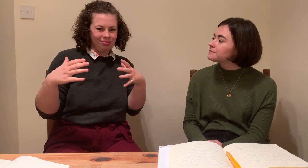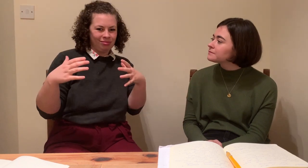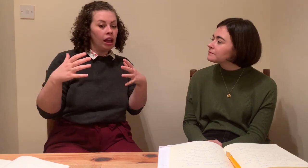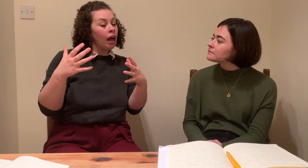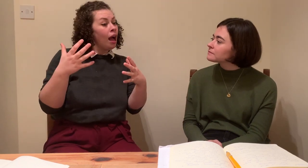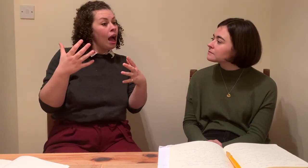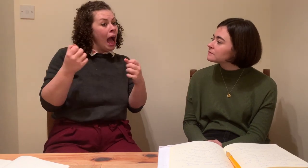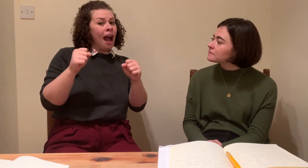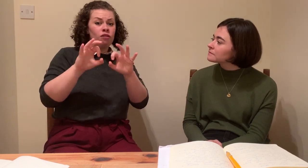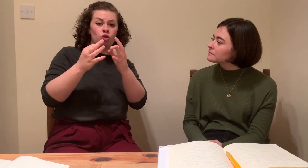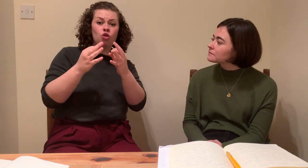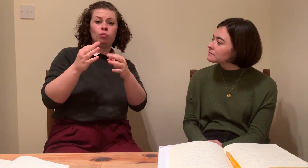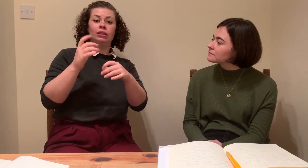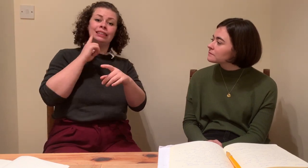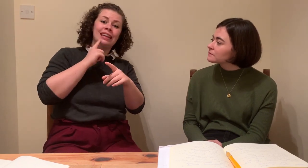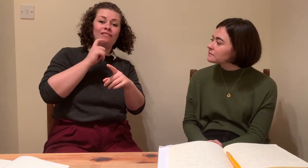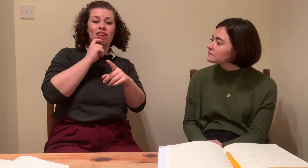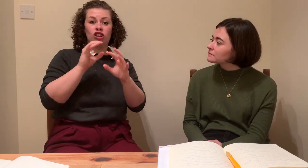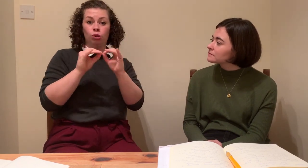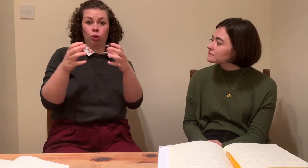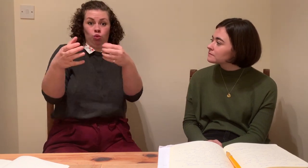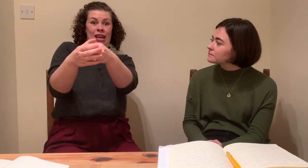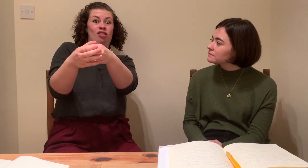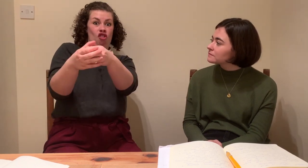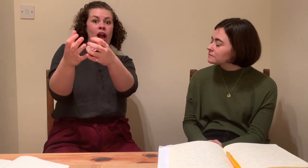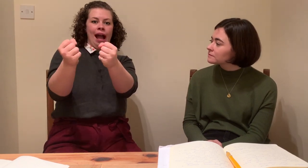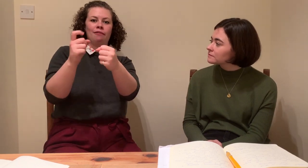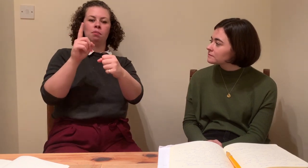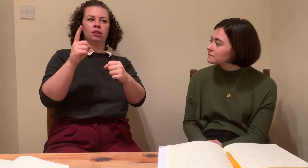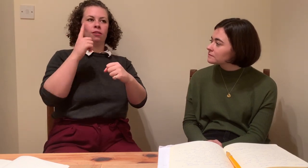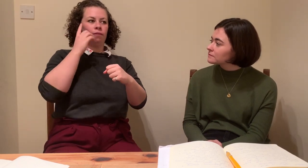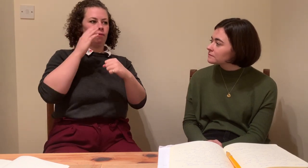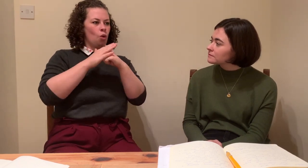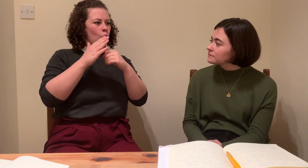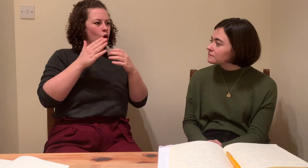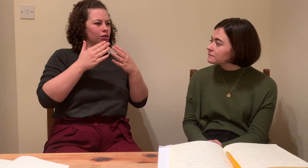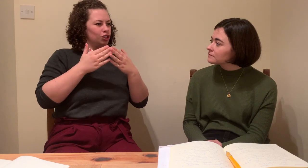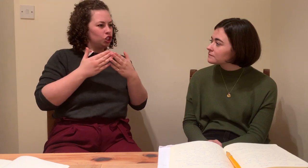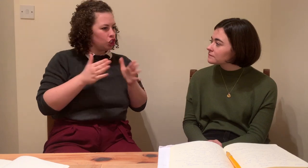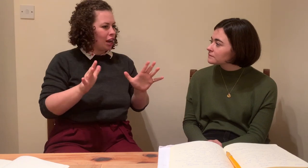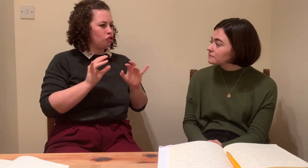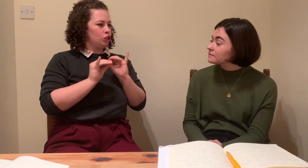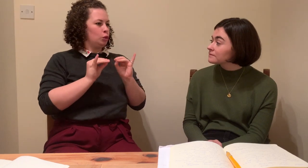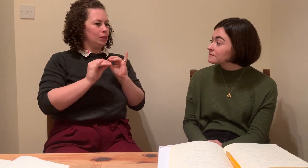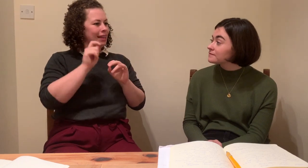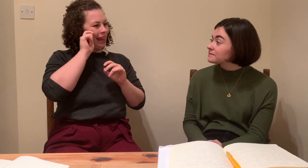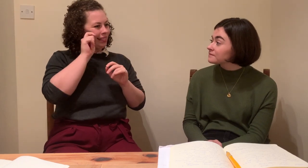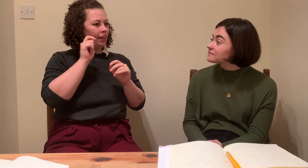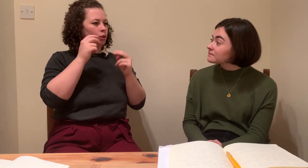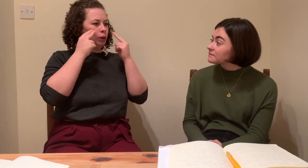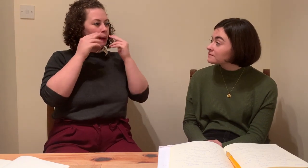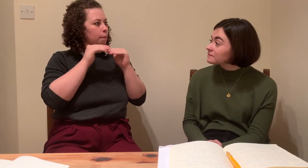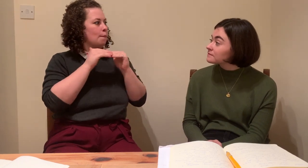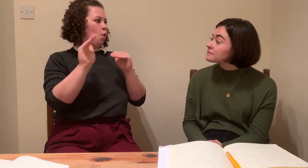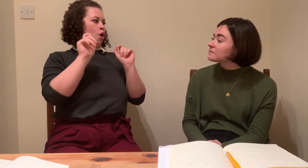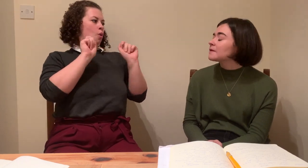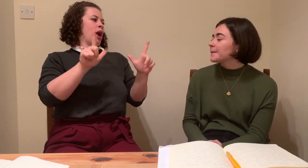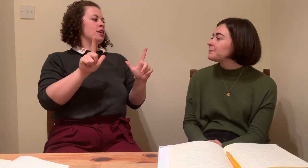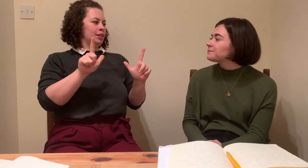deaf interpreter in that situation. So I think we need more awareness and I'm sure Theresa Lynch will tell us more. so excited to have her on. Me